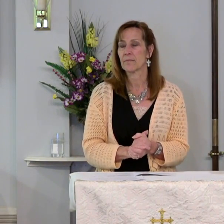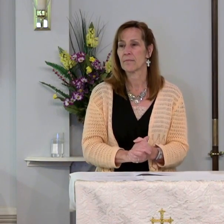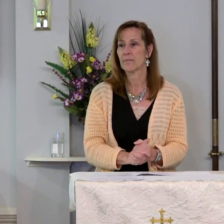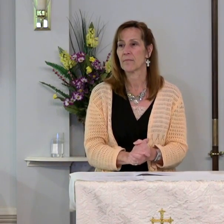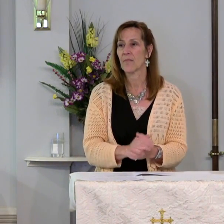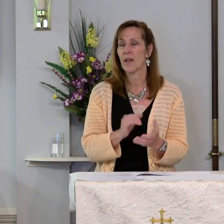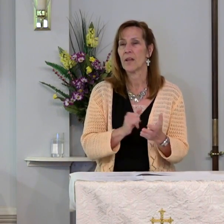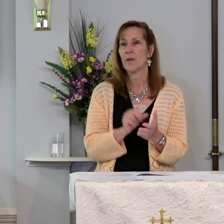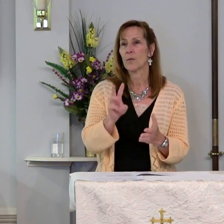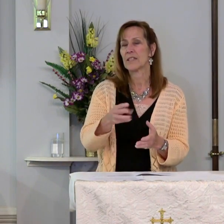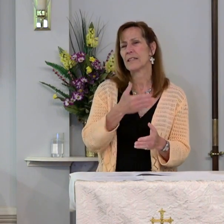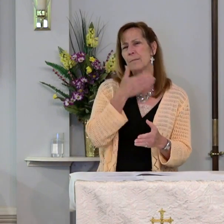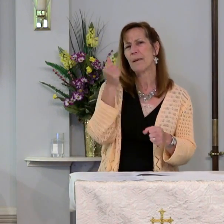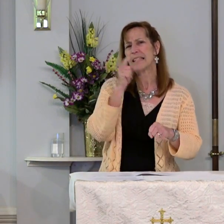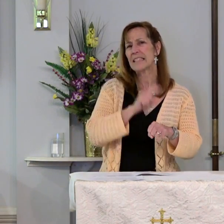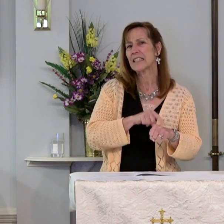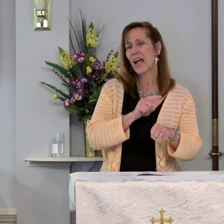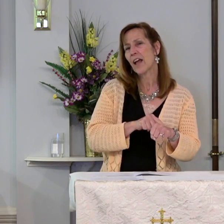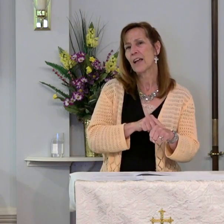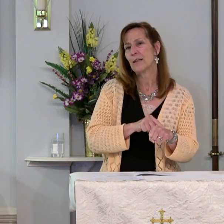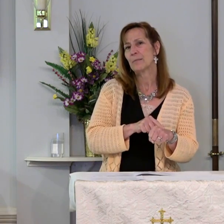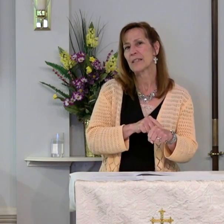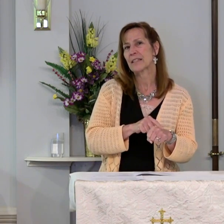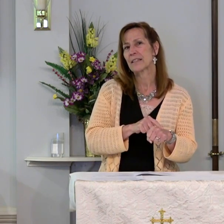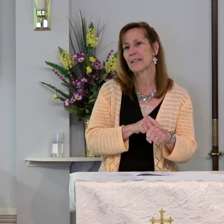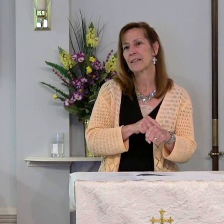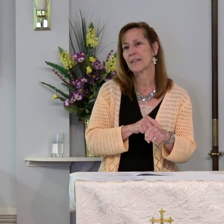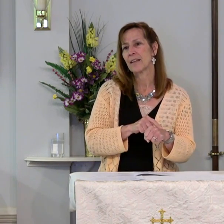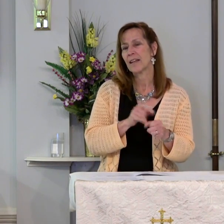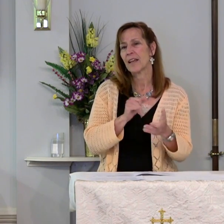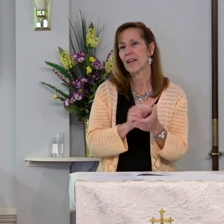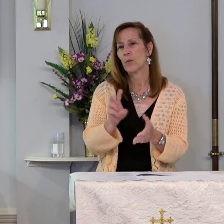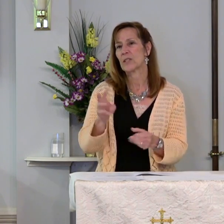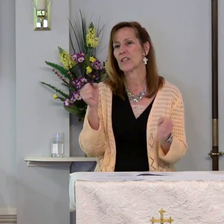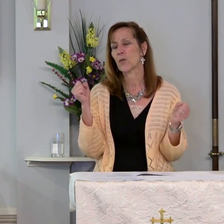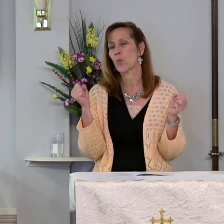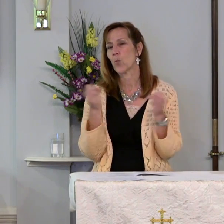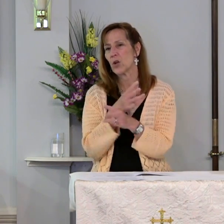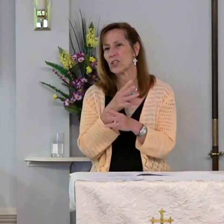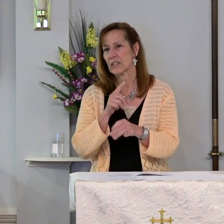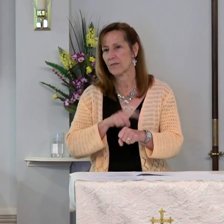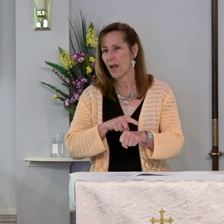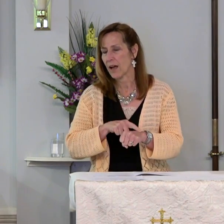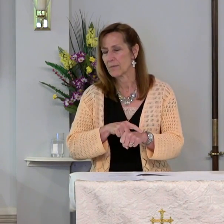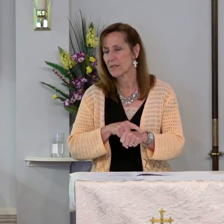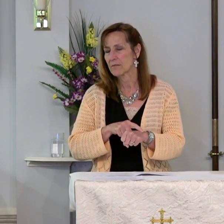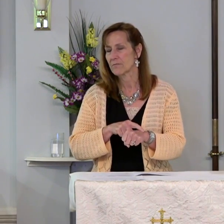It was the best of times. It was the worst of times.